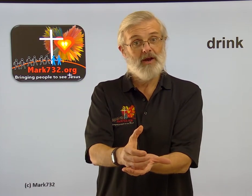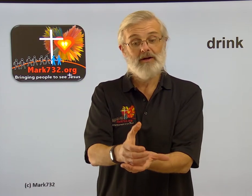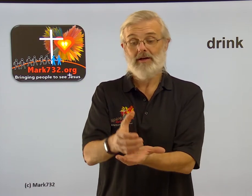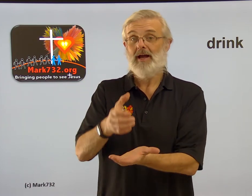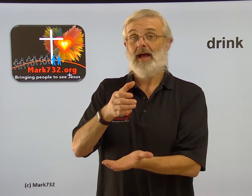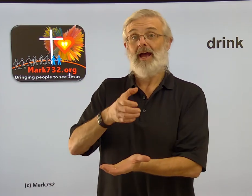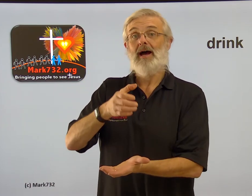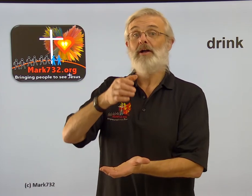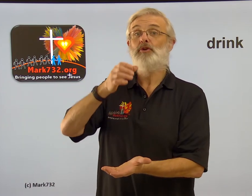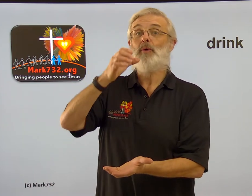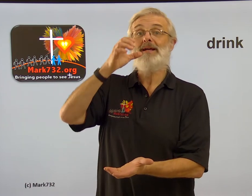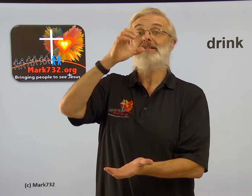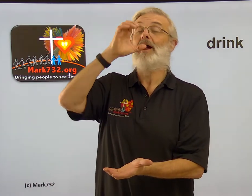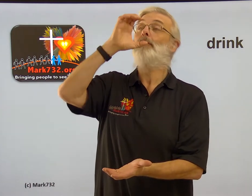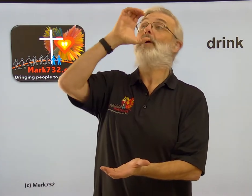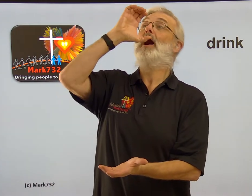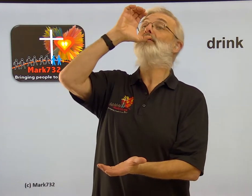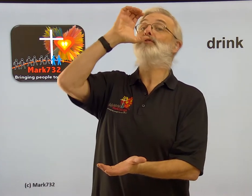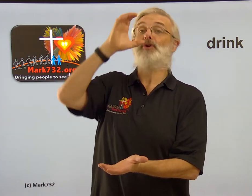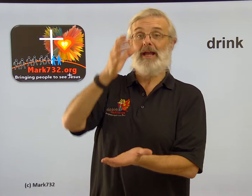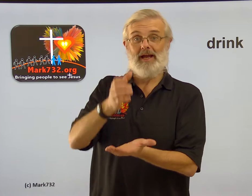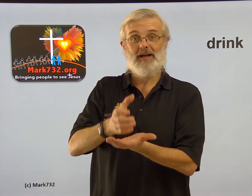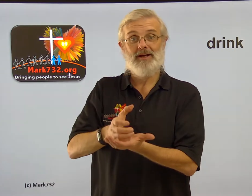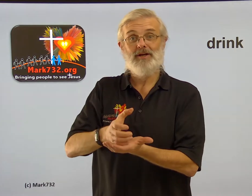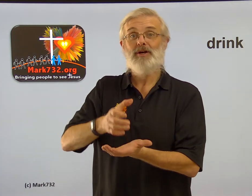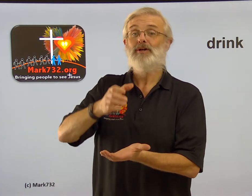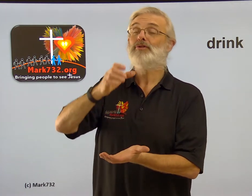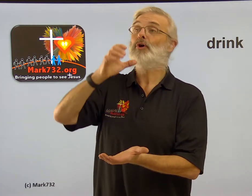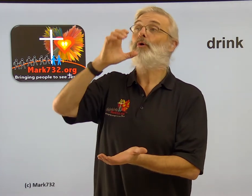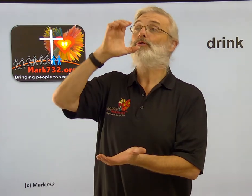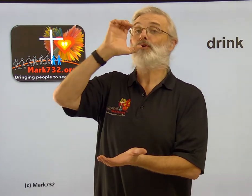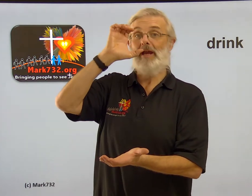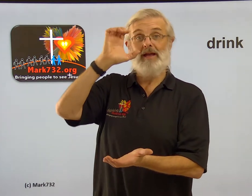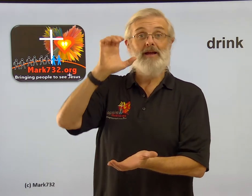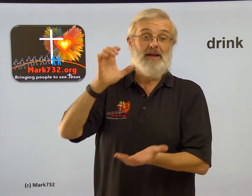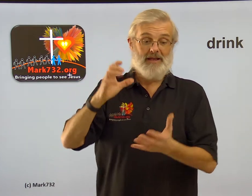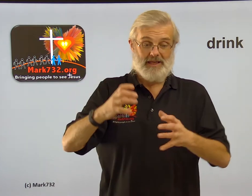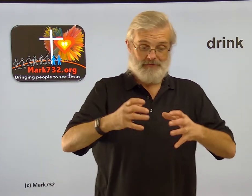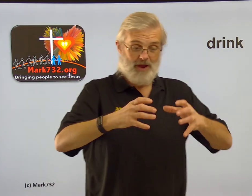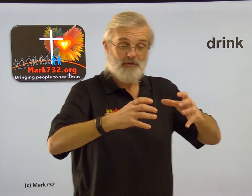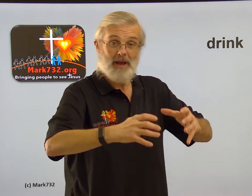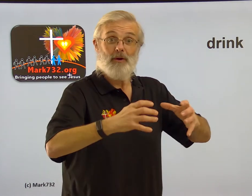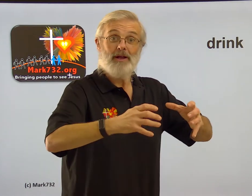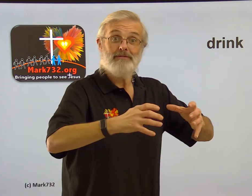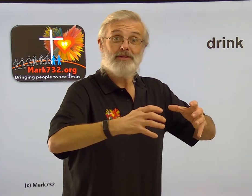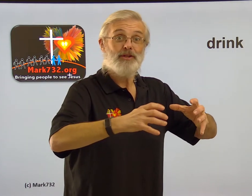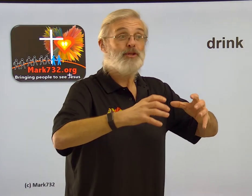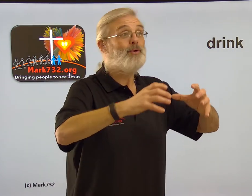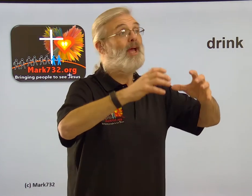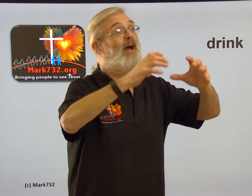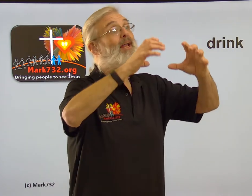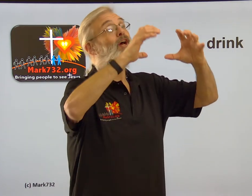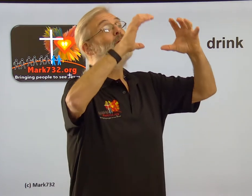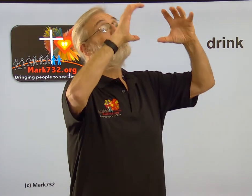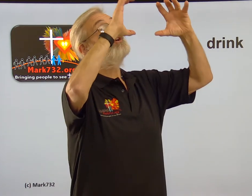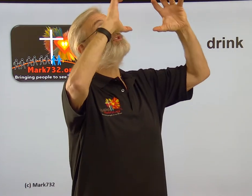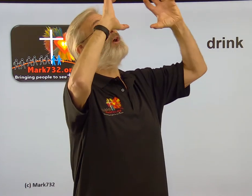and you raise it up and you drink. So drink. If you have a big one you can drink